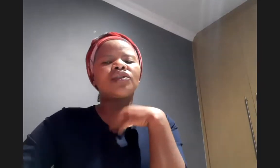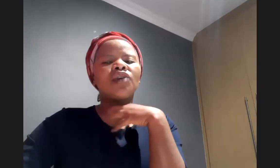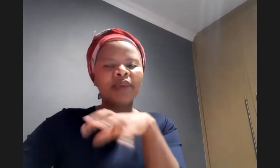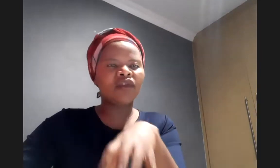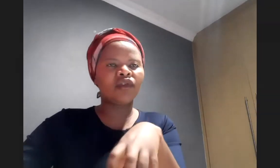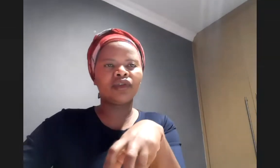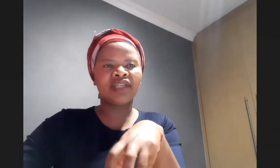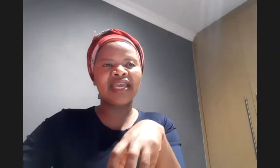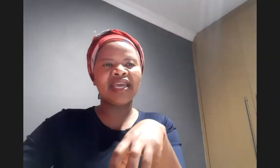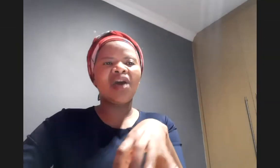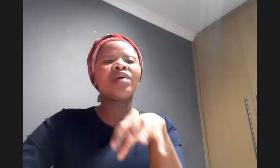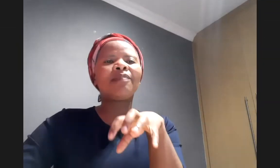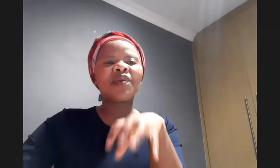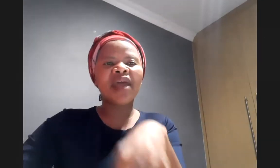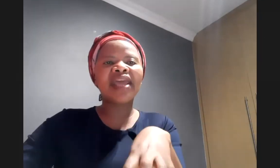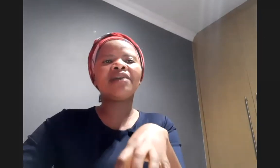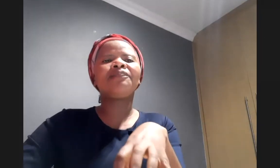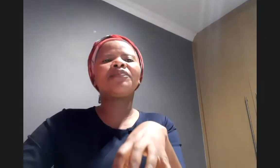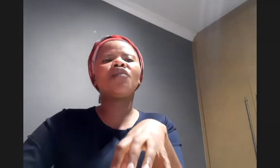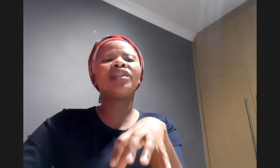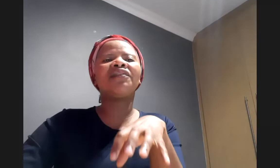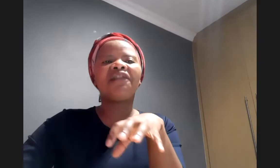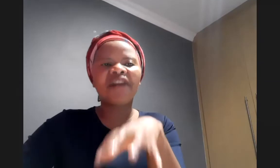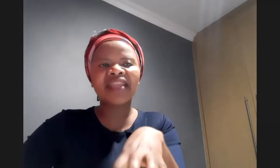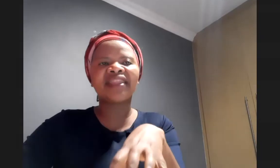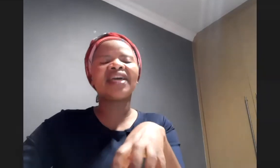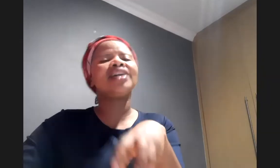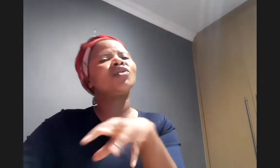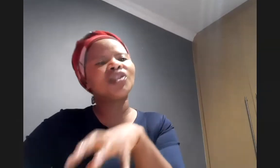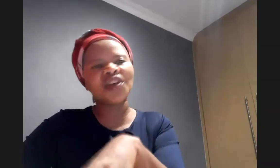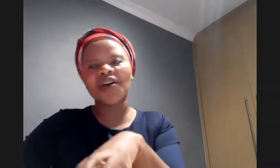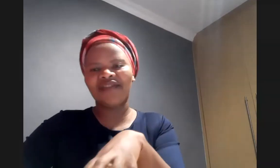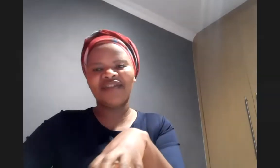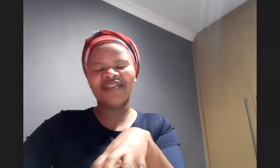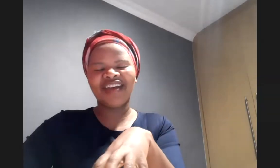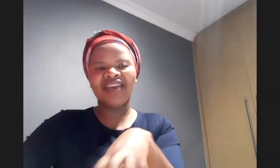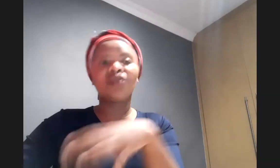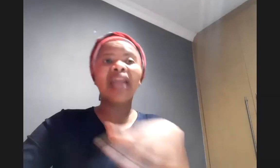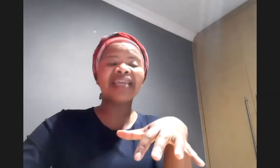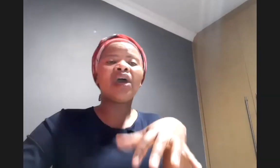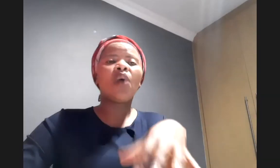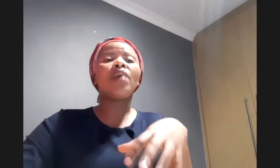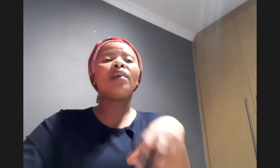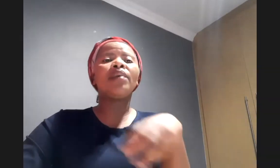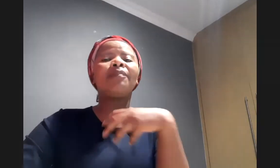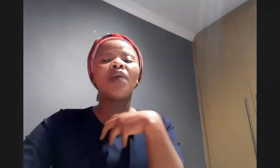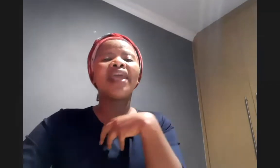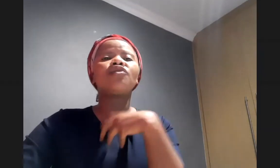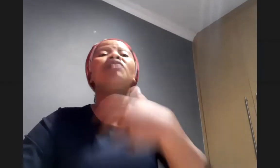topic for today we are praying for the faith to serve if you like we were we are praying to be